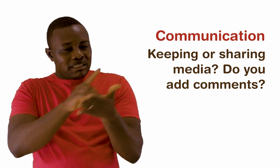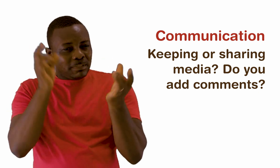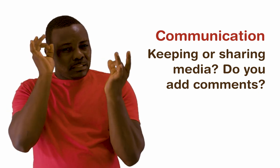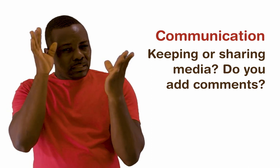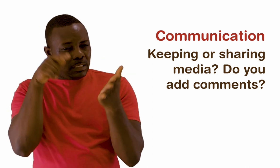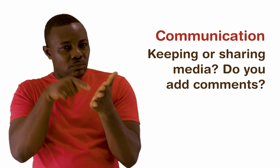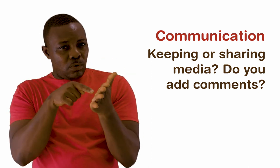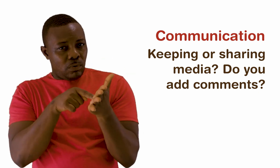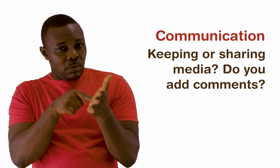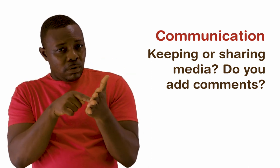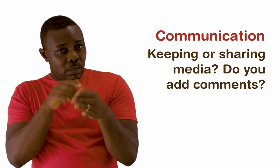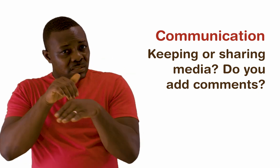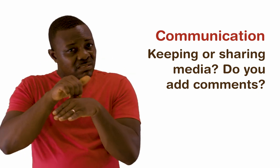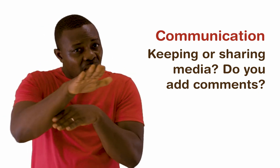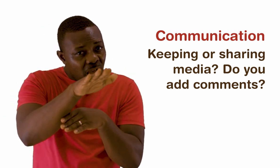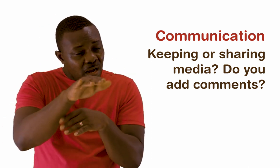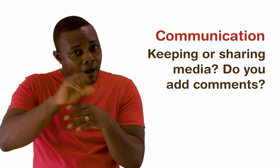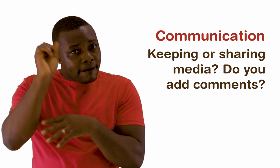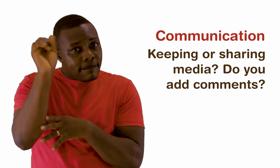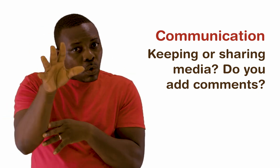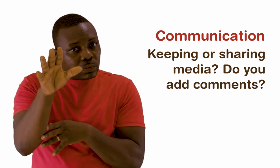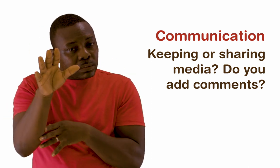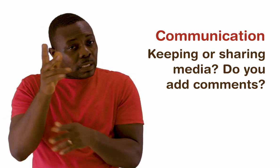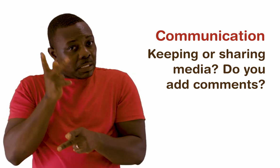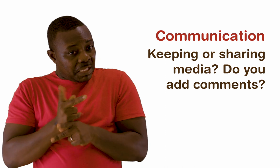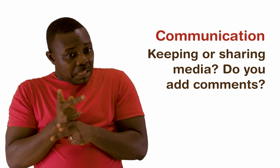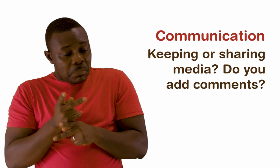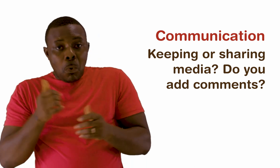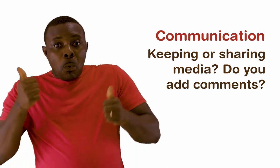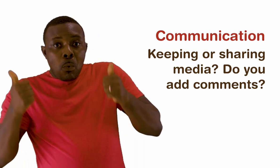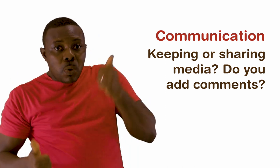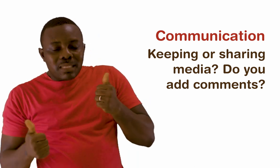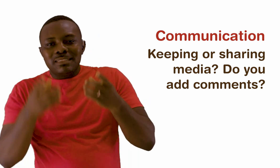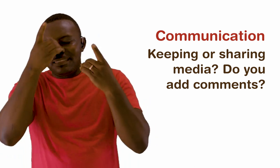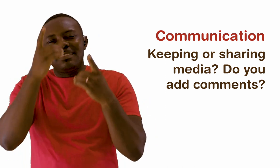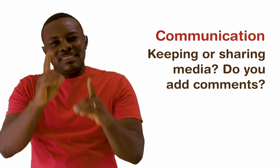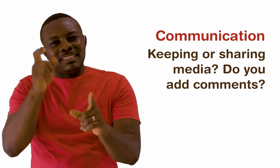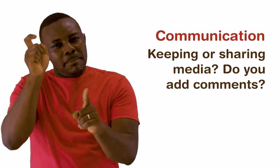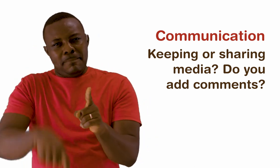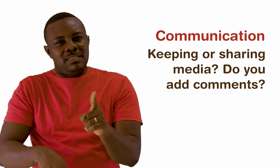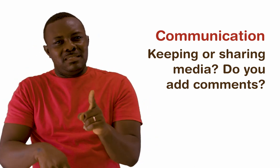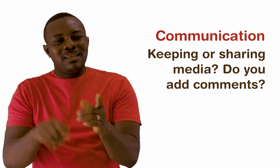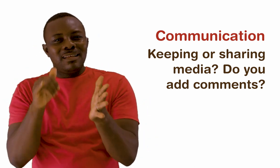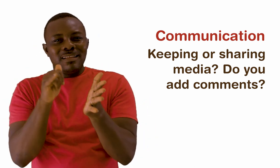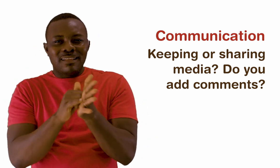you must carefully select which media you share with other people. Media literacy will help you